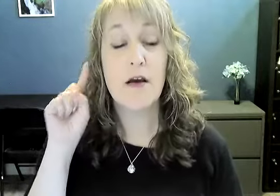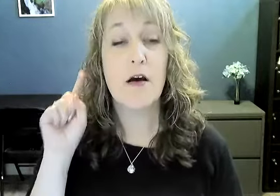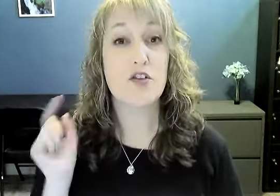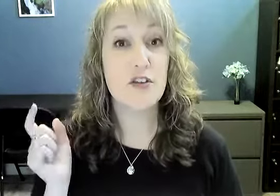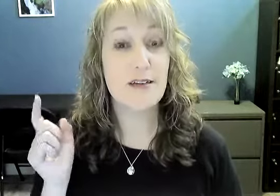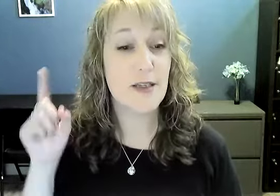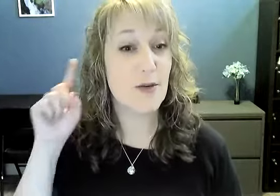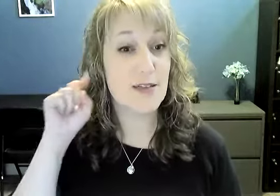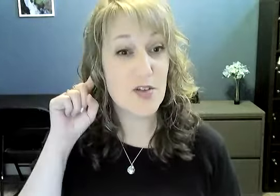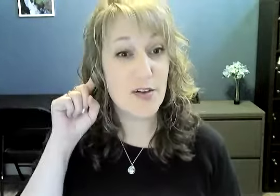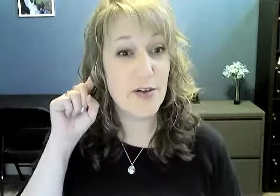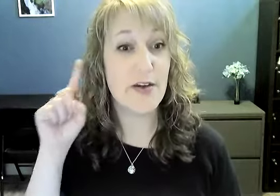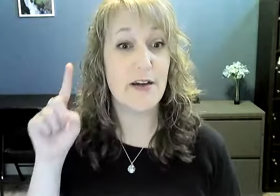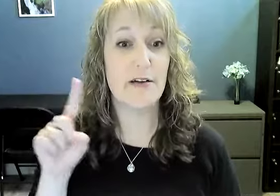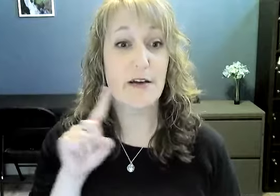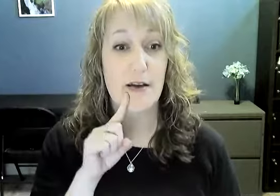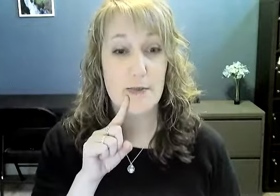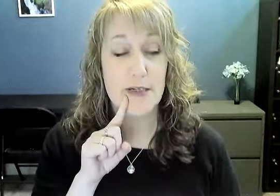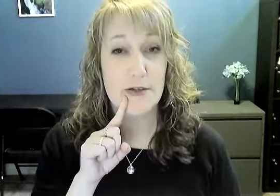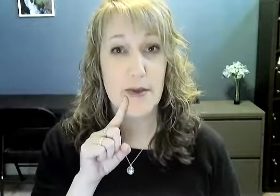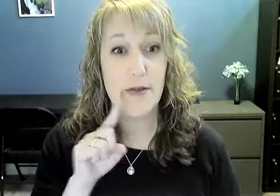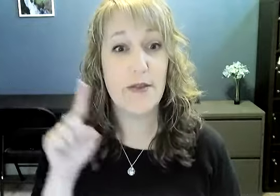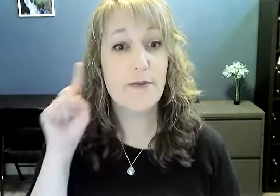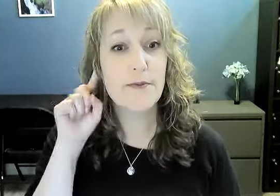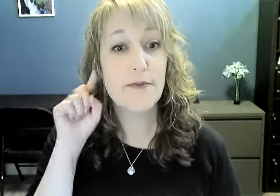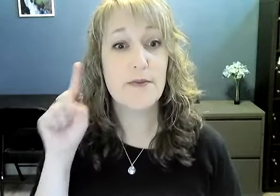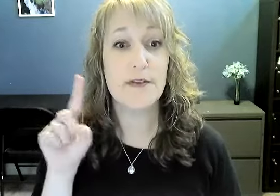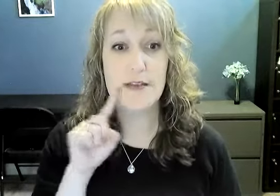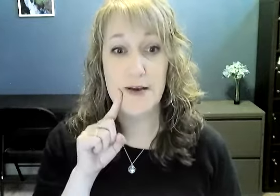Alternatively, you can start near your ear and come down to your mouth. Deaf.